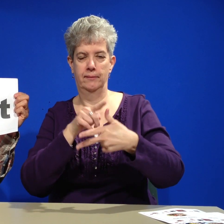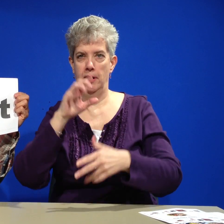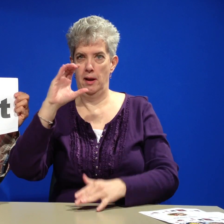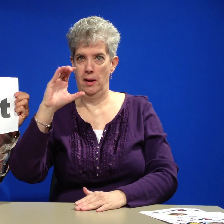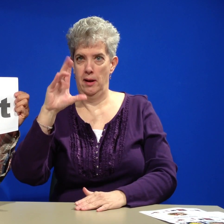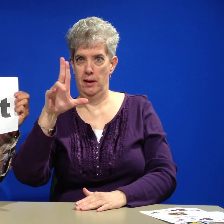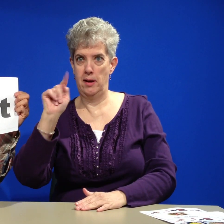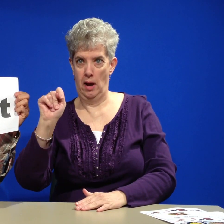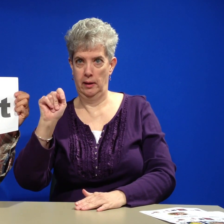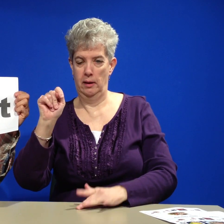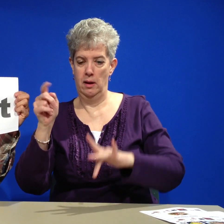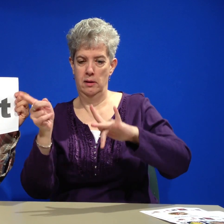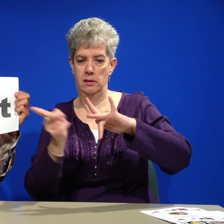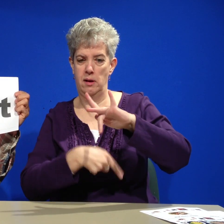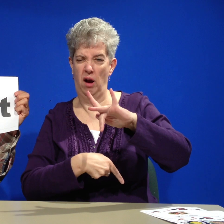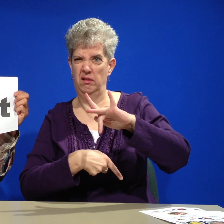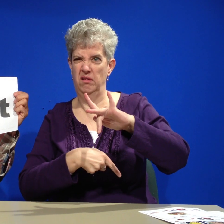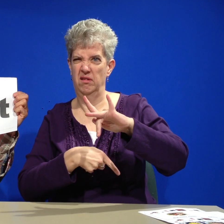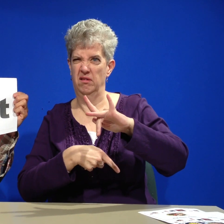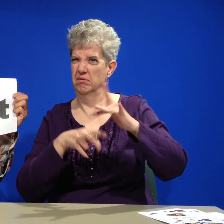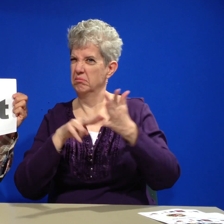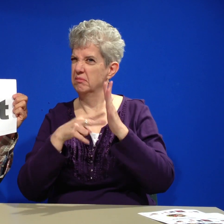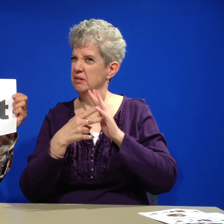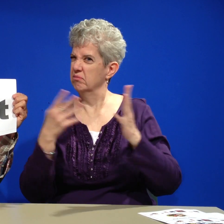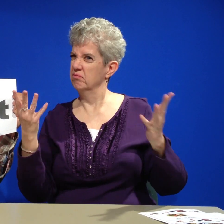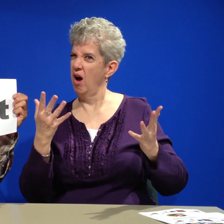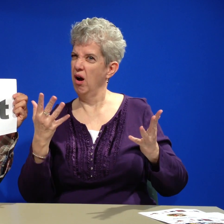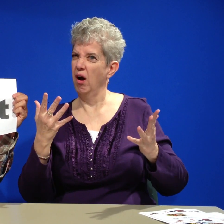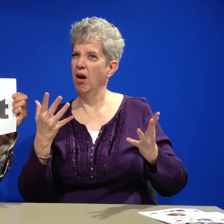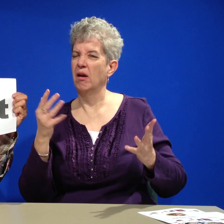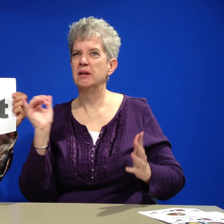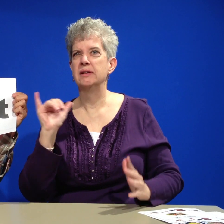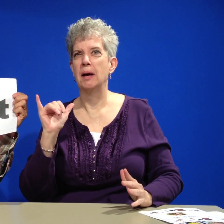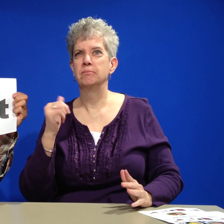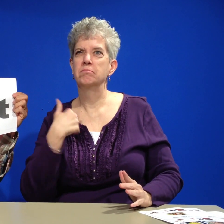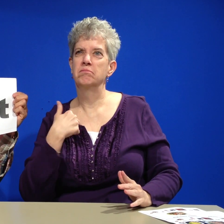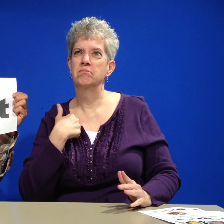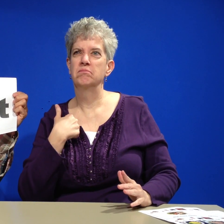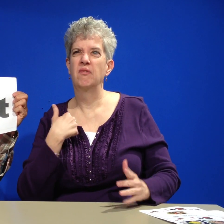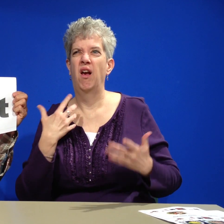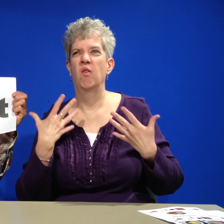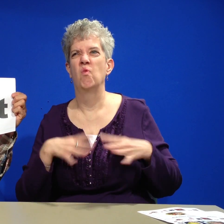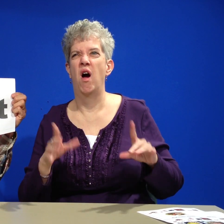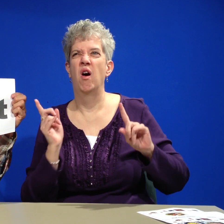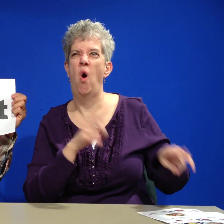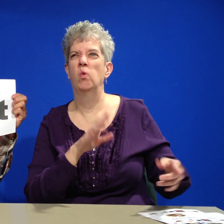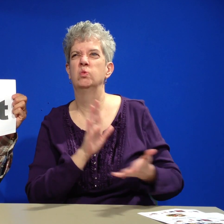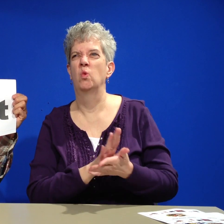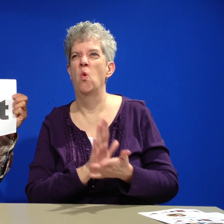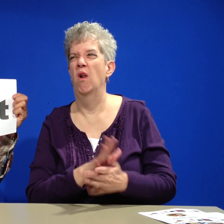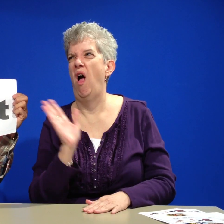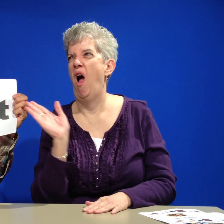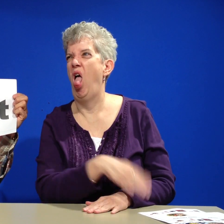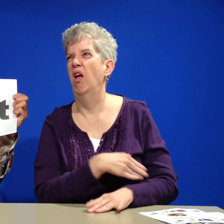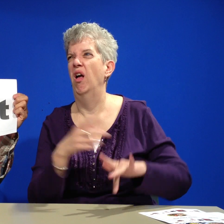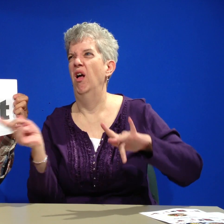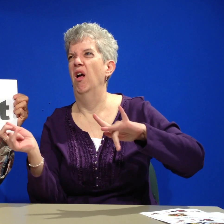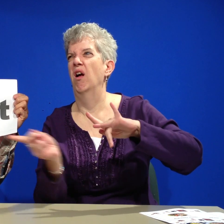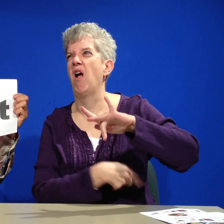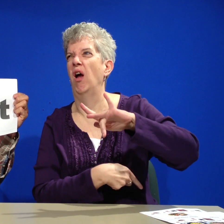So again, the word is cut. might be cut. It means perhaps to, say you don't want